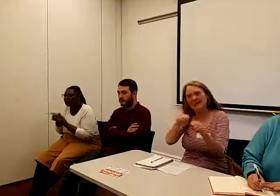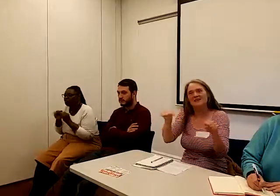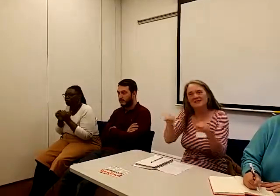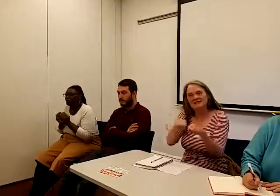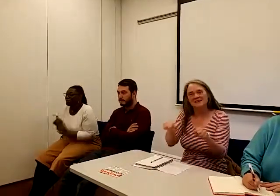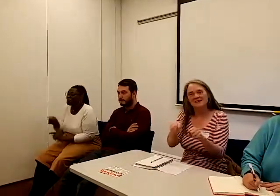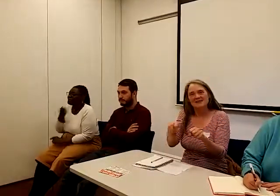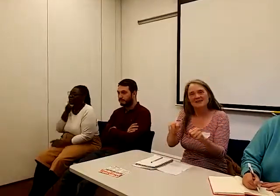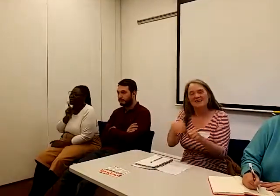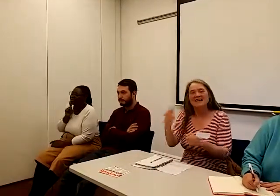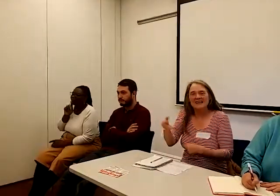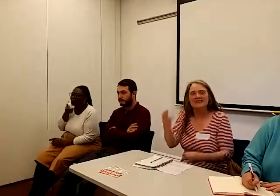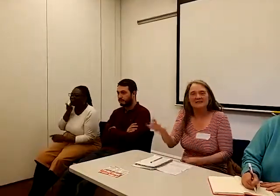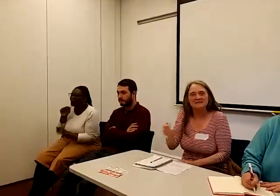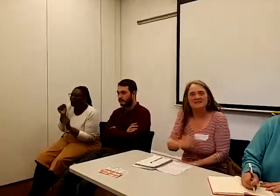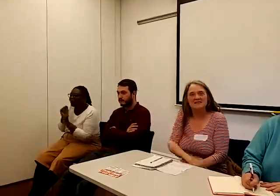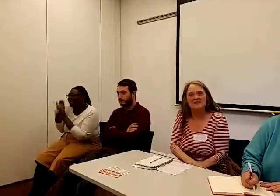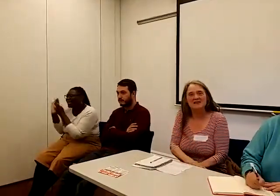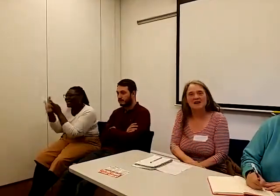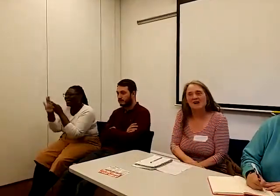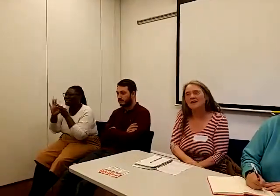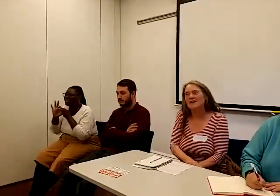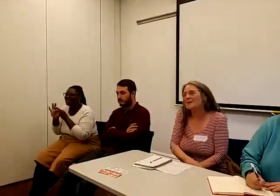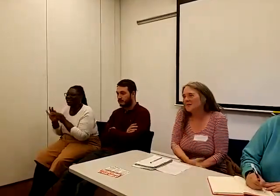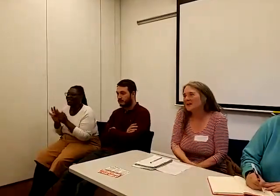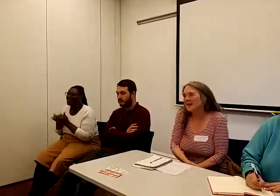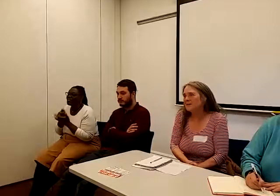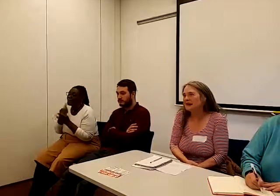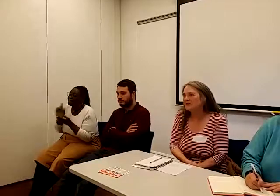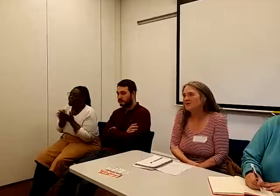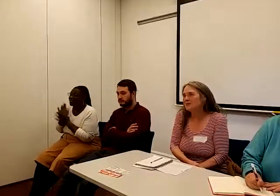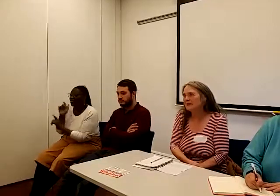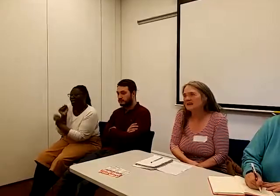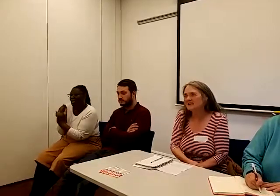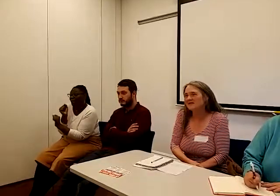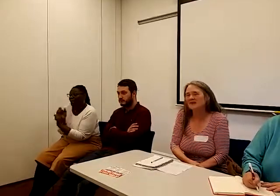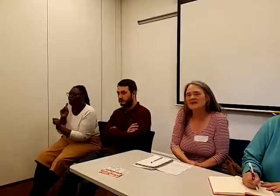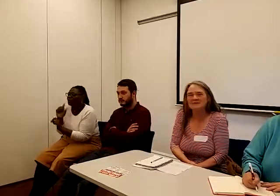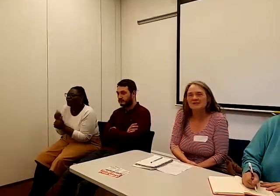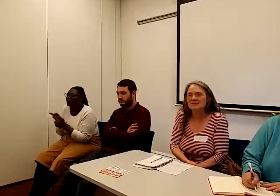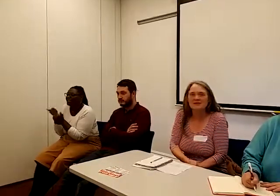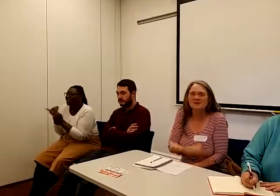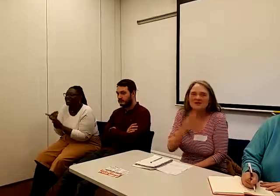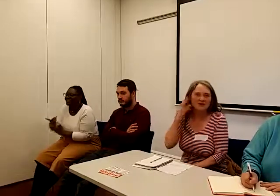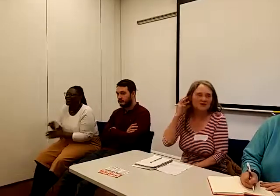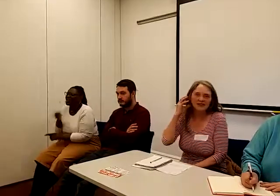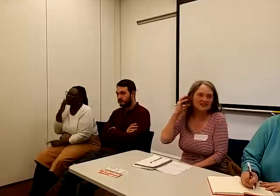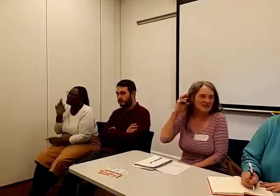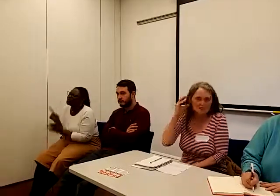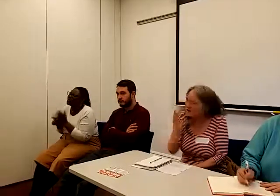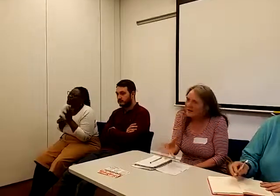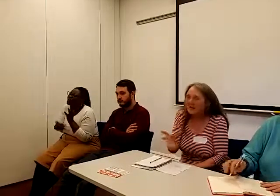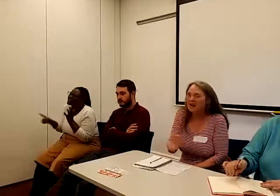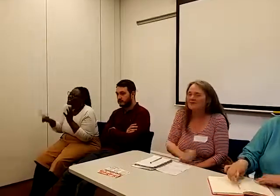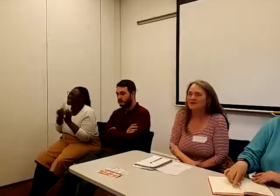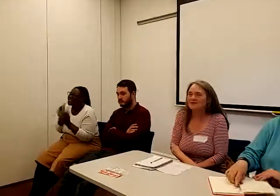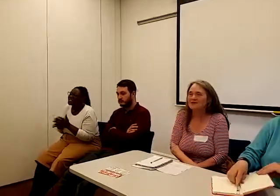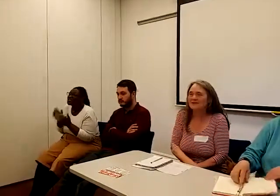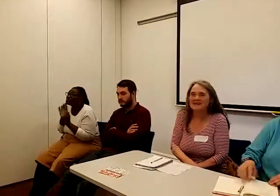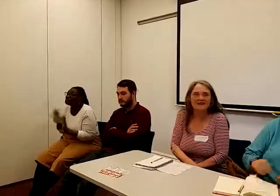made links that meant the campaign could be effective. And it seems to me that Universal Credit is crying out for us to